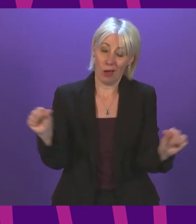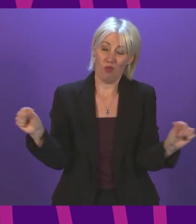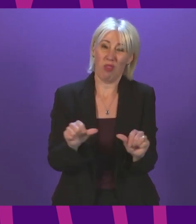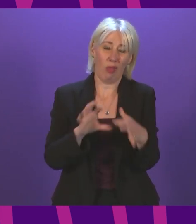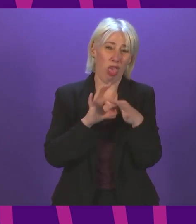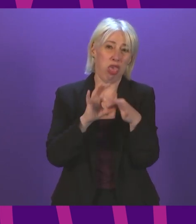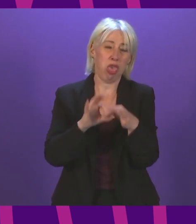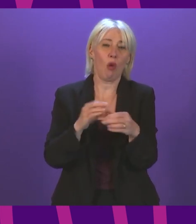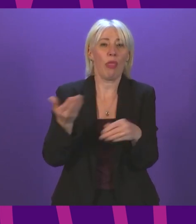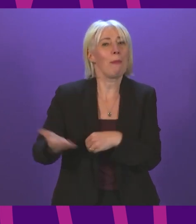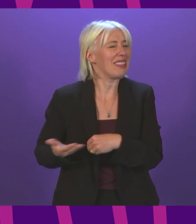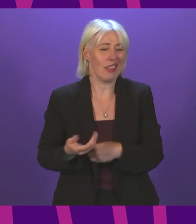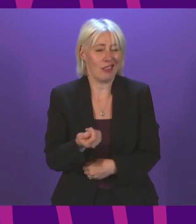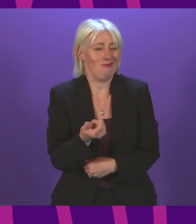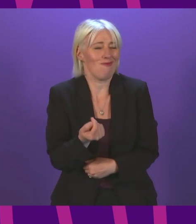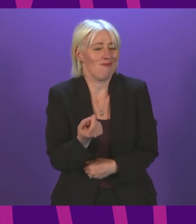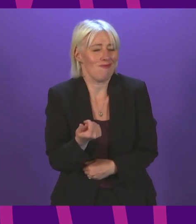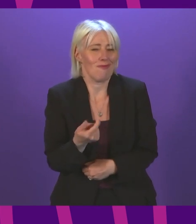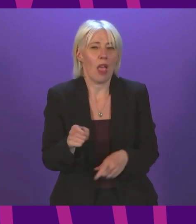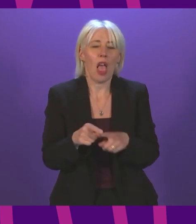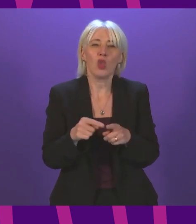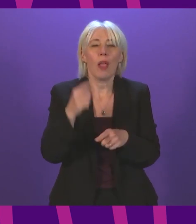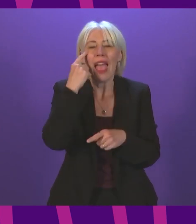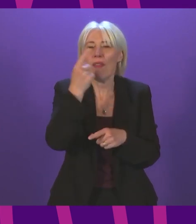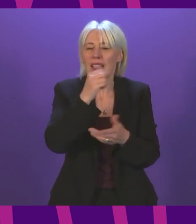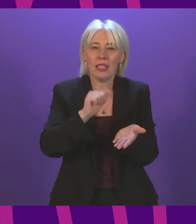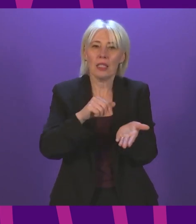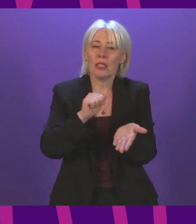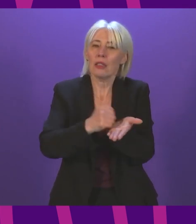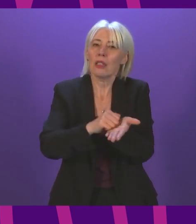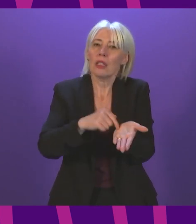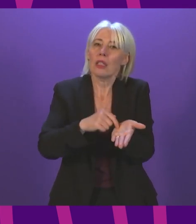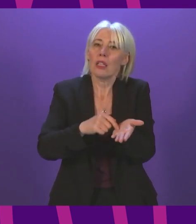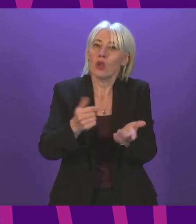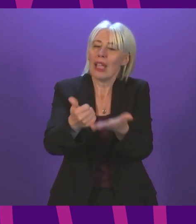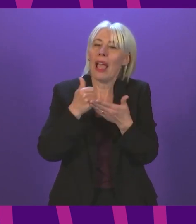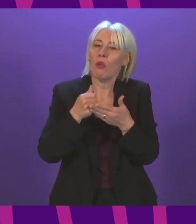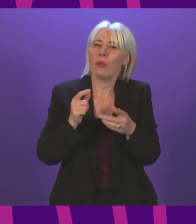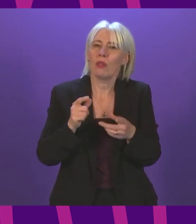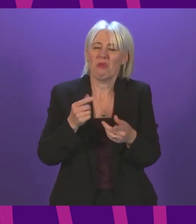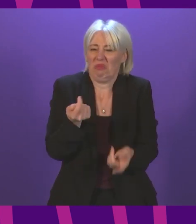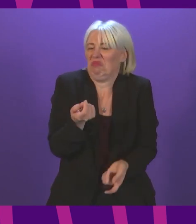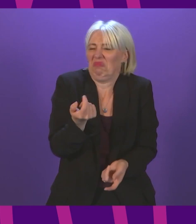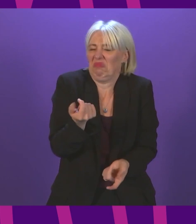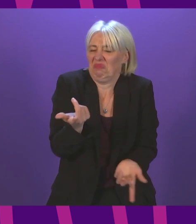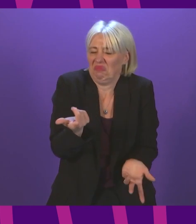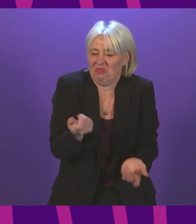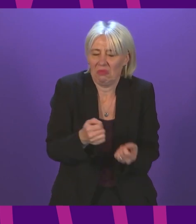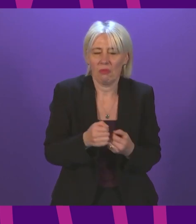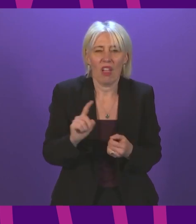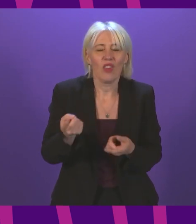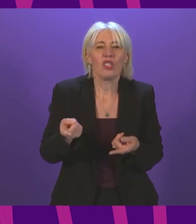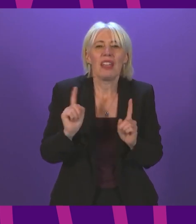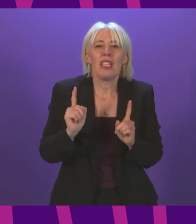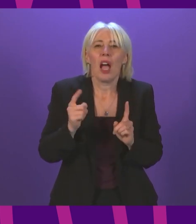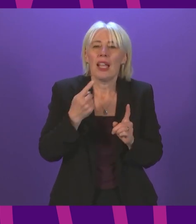affected and still limited evidence published on the difference it will make. The First Minister wants to pretend that this scheme is the